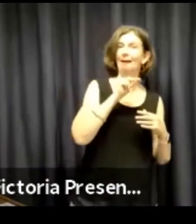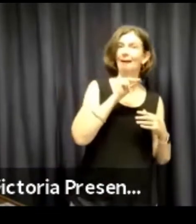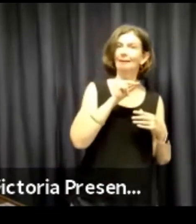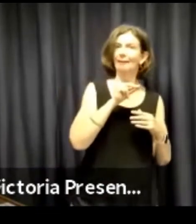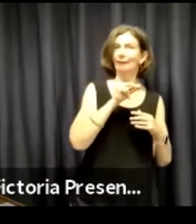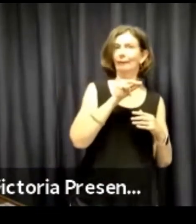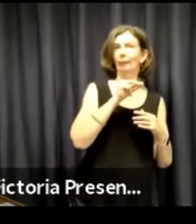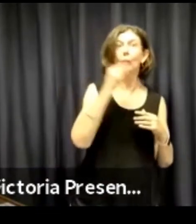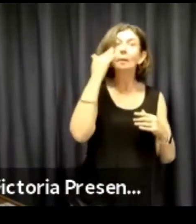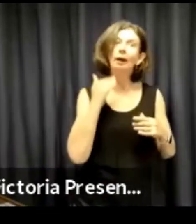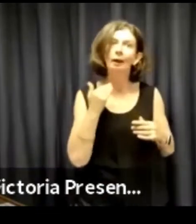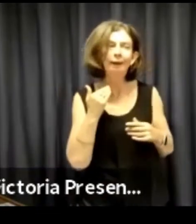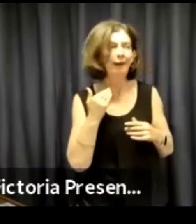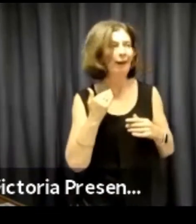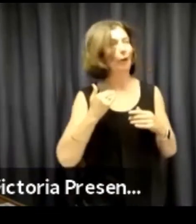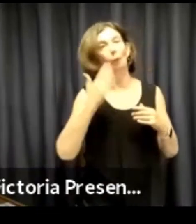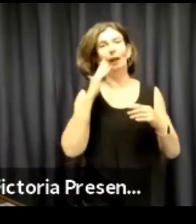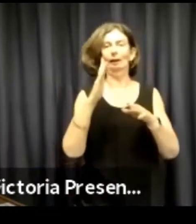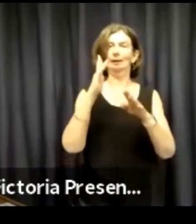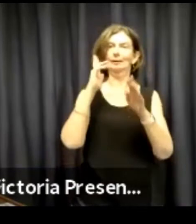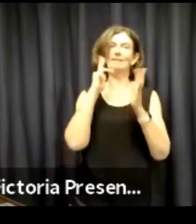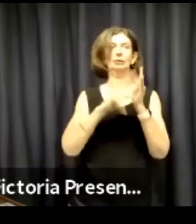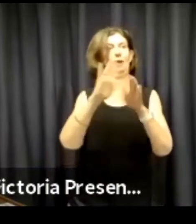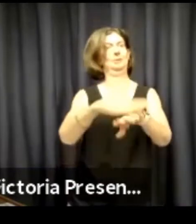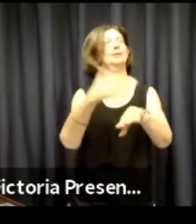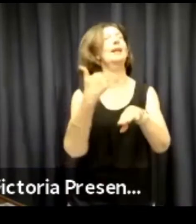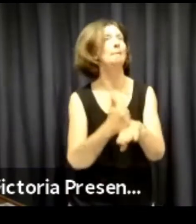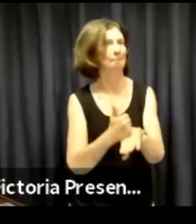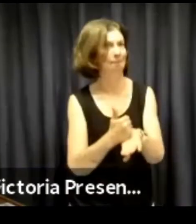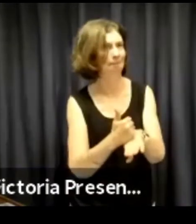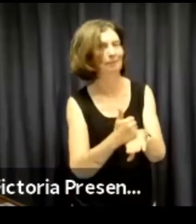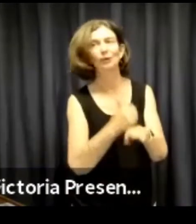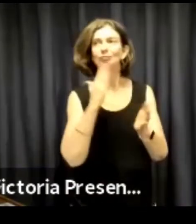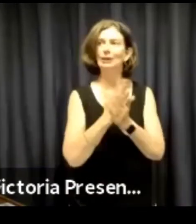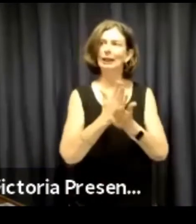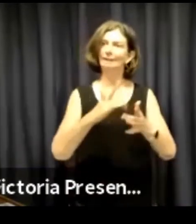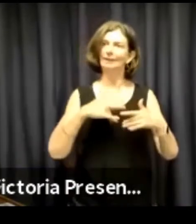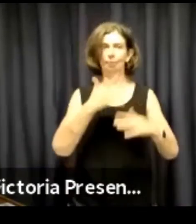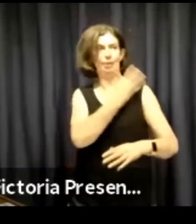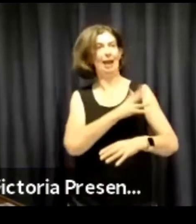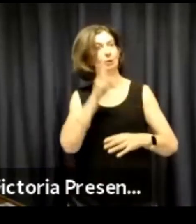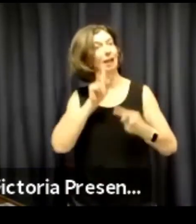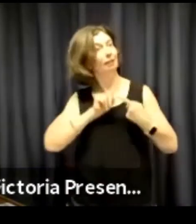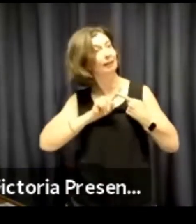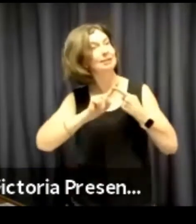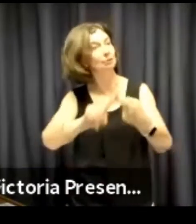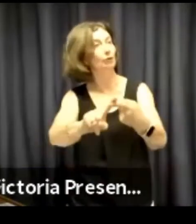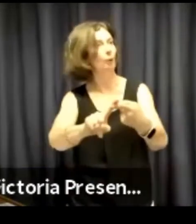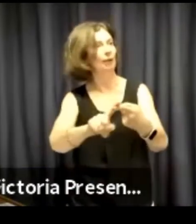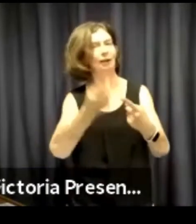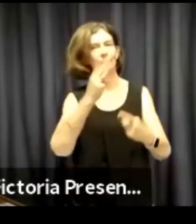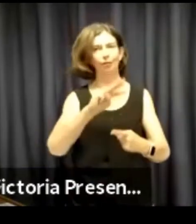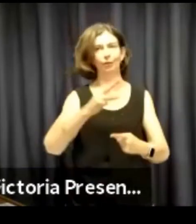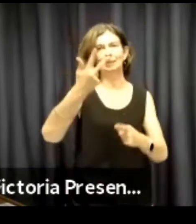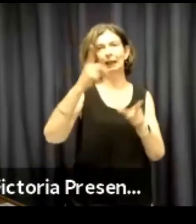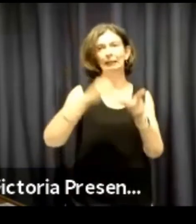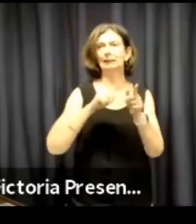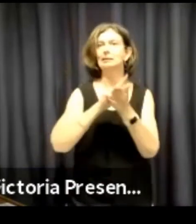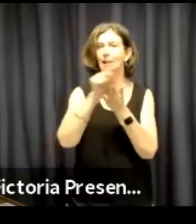in my time being here. I remember as a young woman when Deaf Victoria was established and I'm very